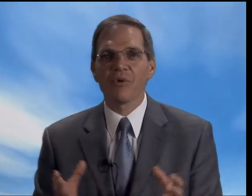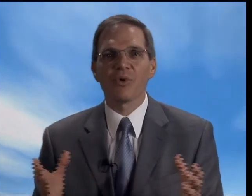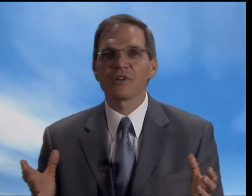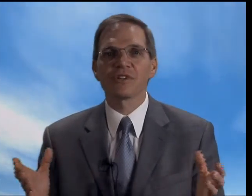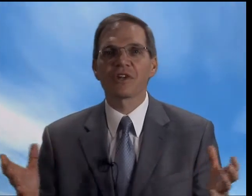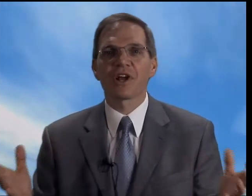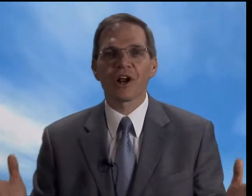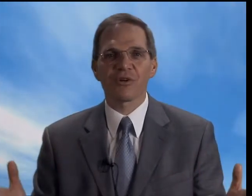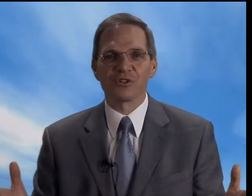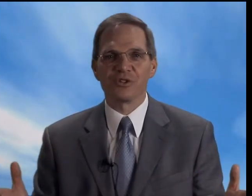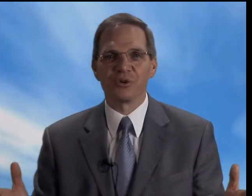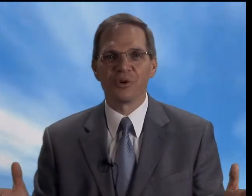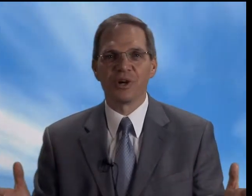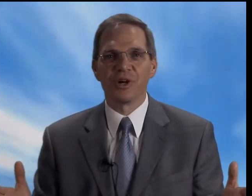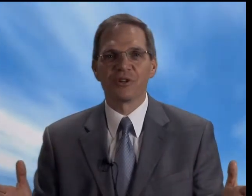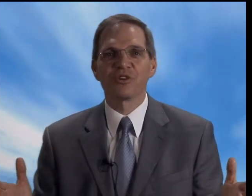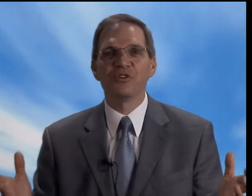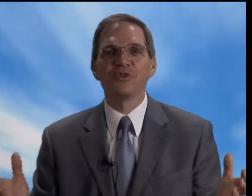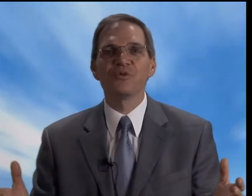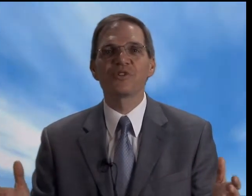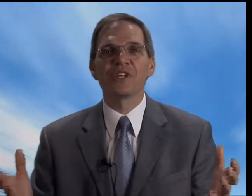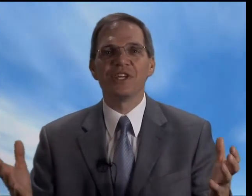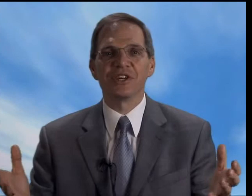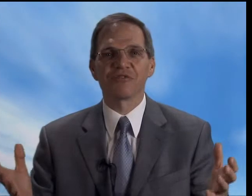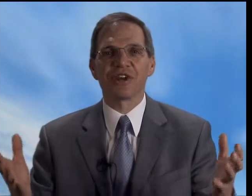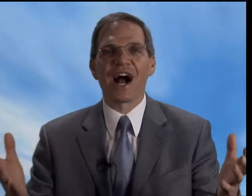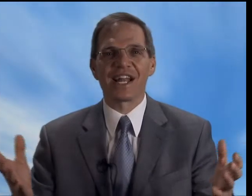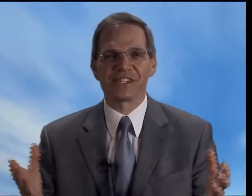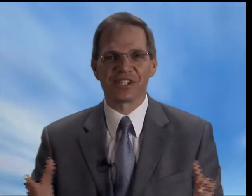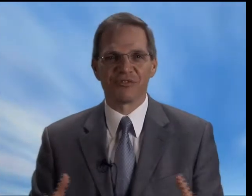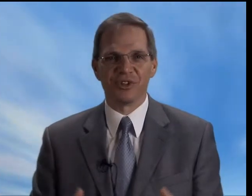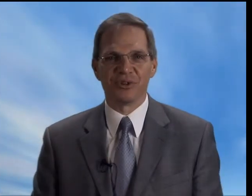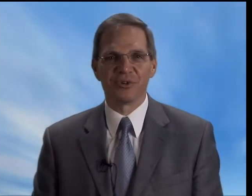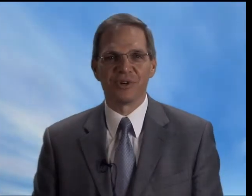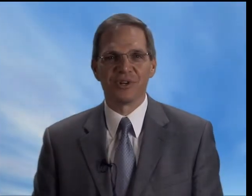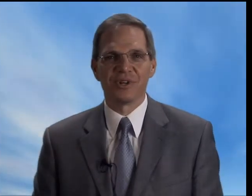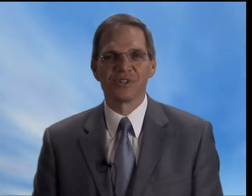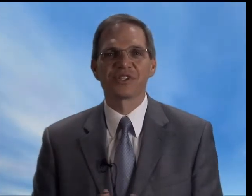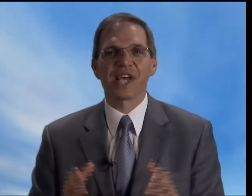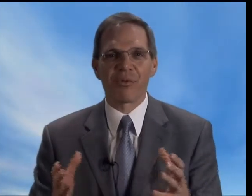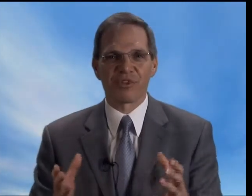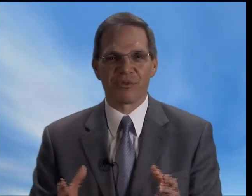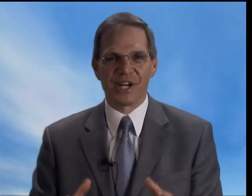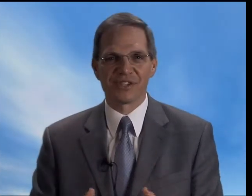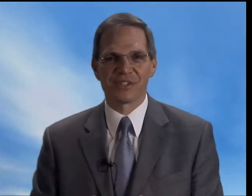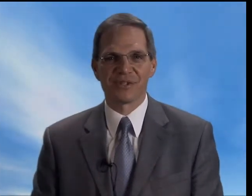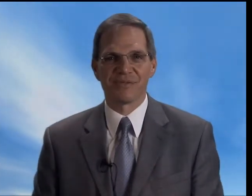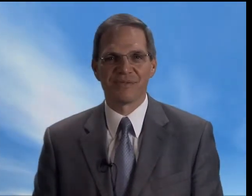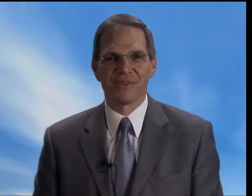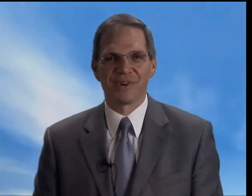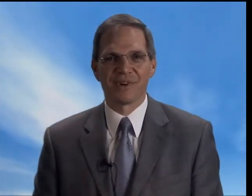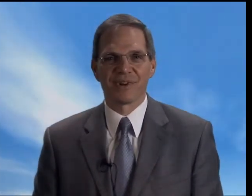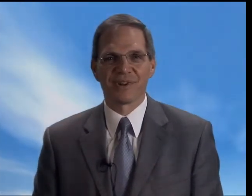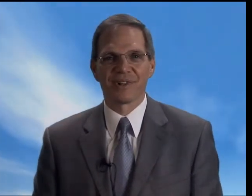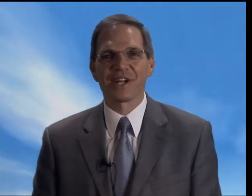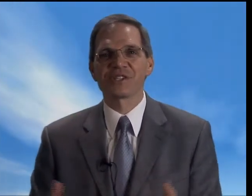want to encourage you to use the gift God has given you, Sabbath rest. Let us